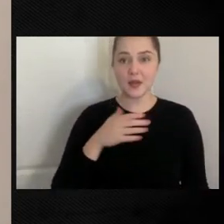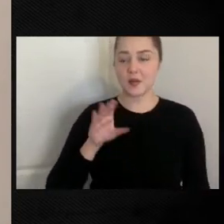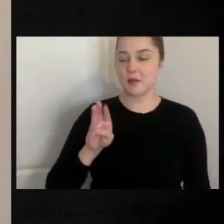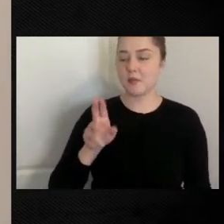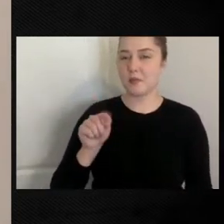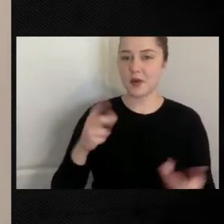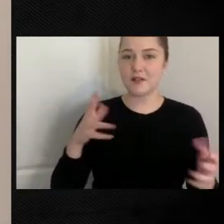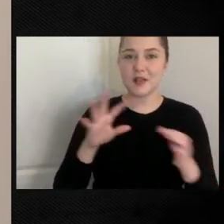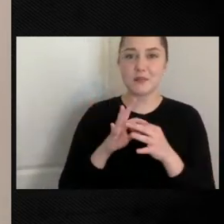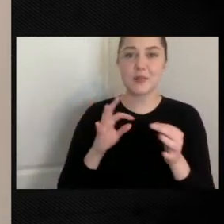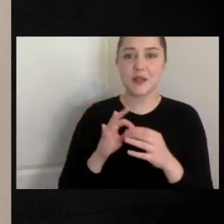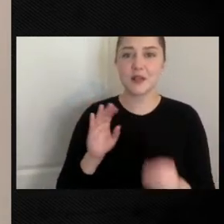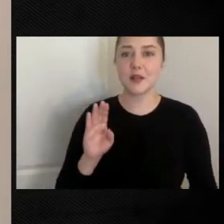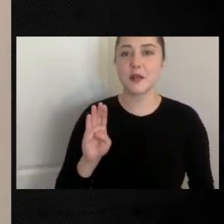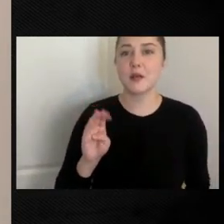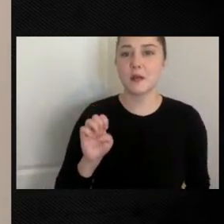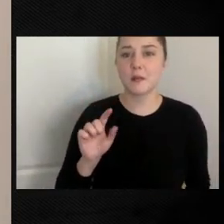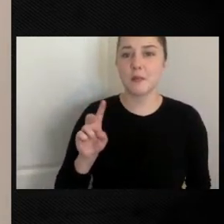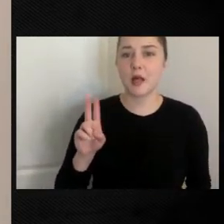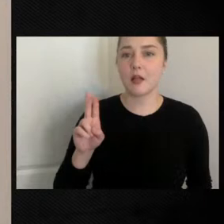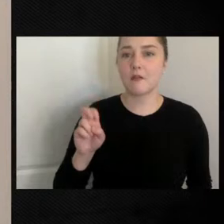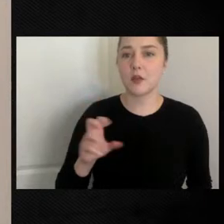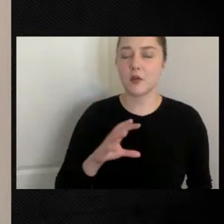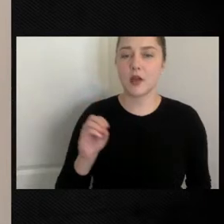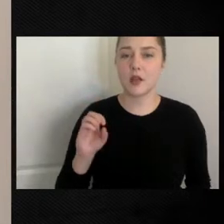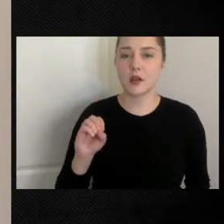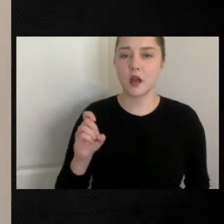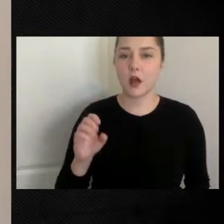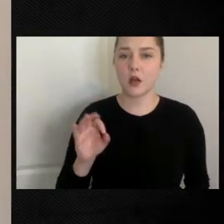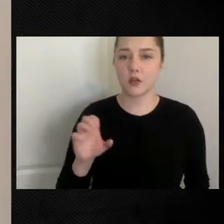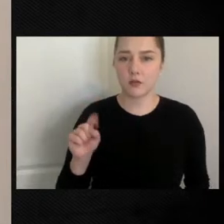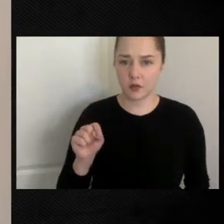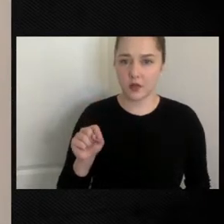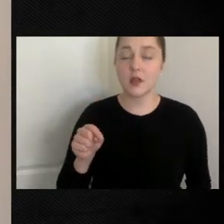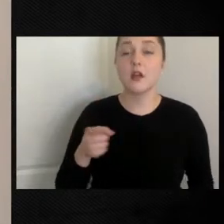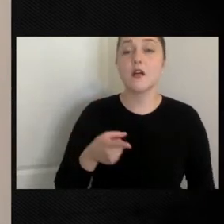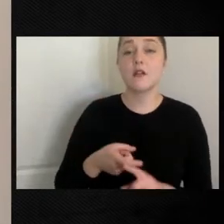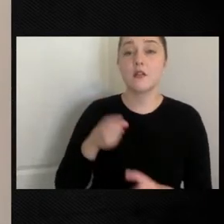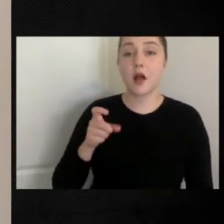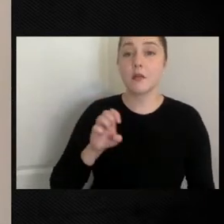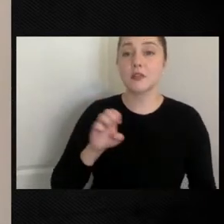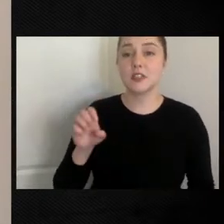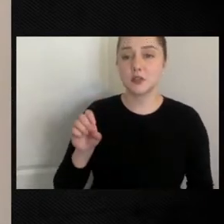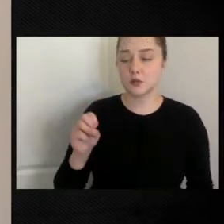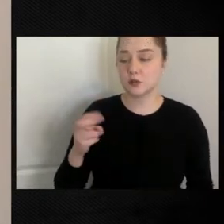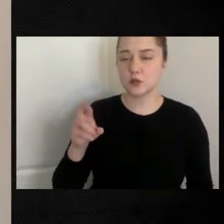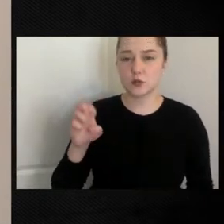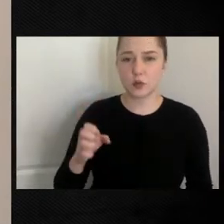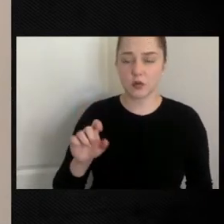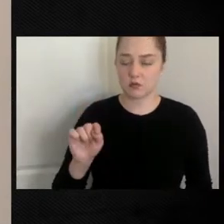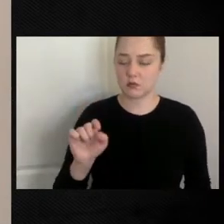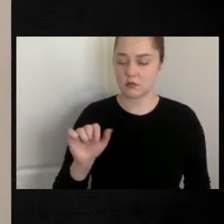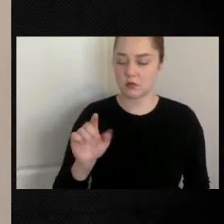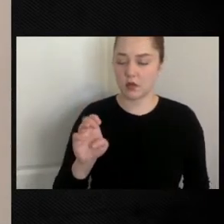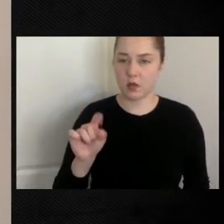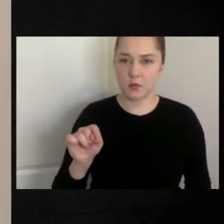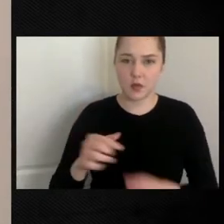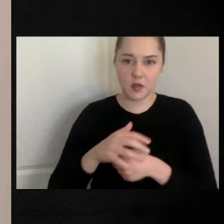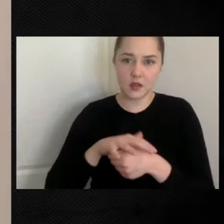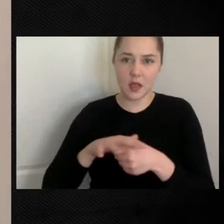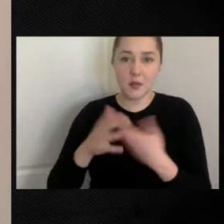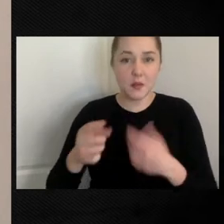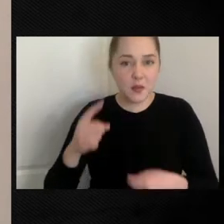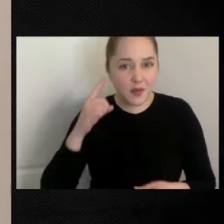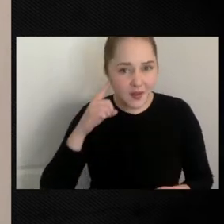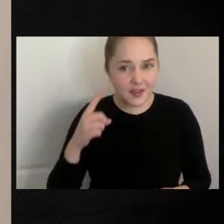Bellevue and Oxford on the Eastern Shore Talbot County, you may have heard of the Chesapeake Bay Maritime